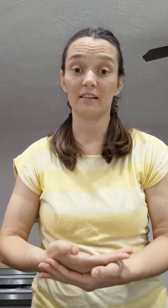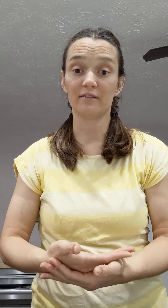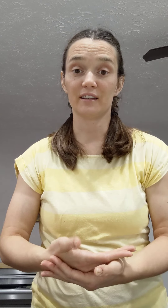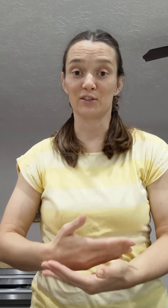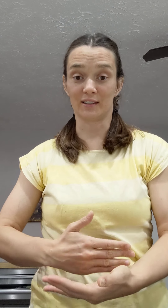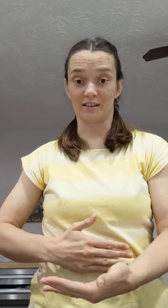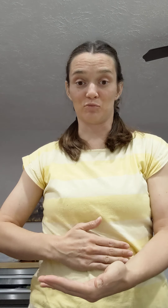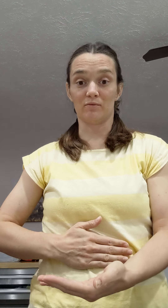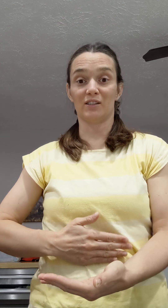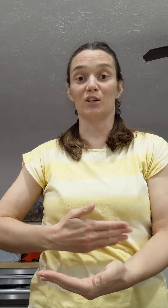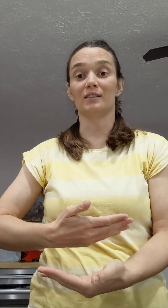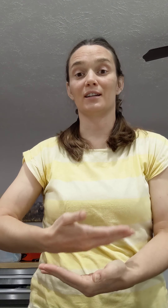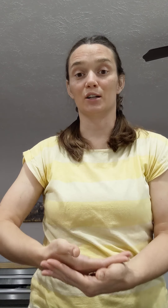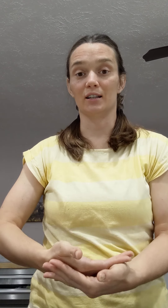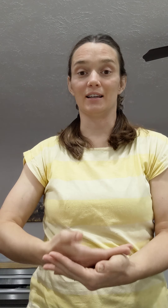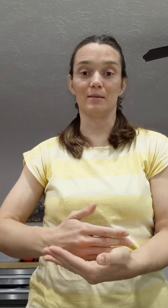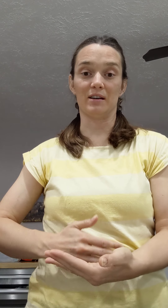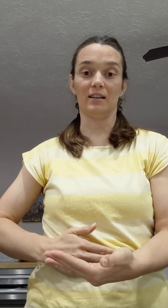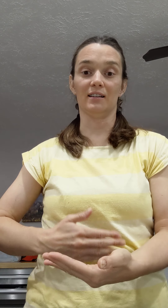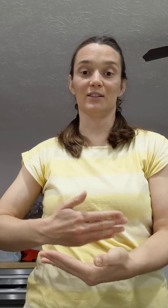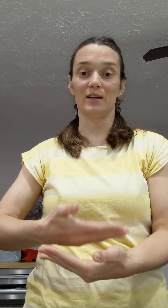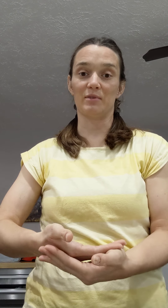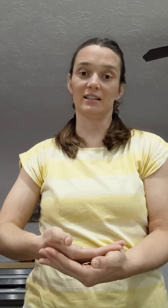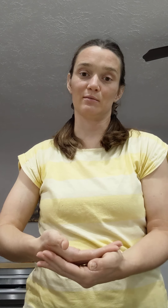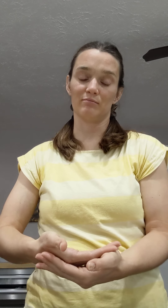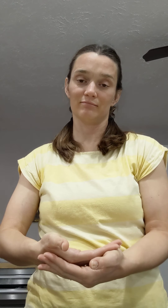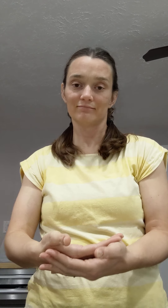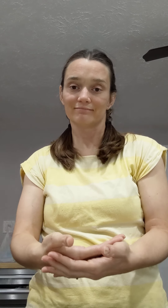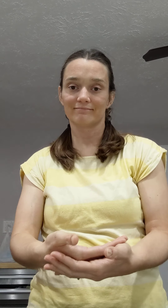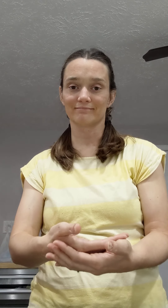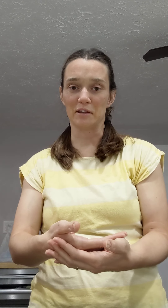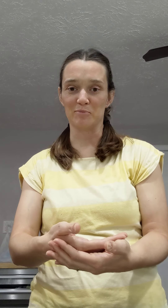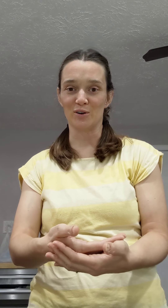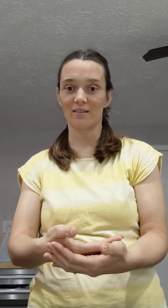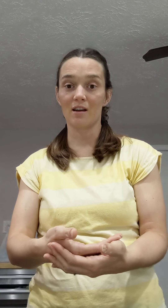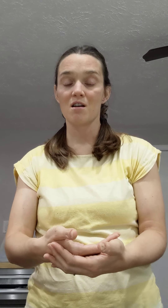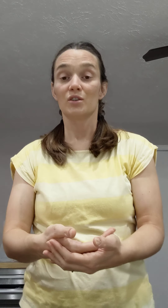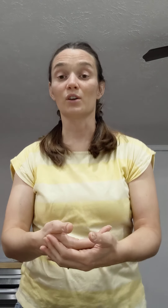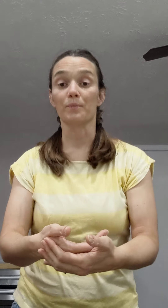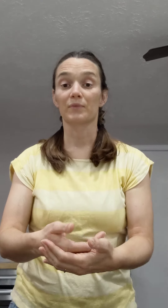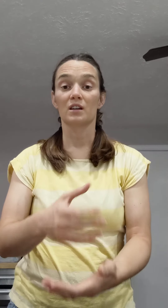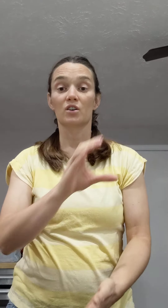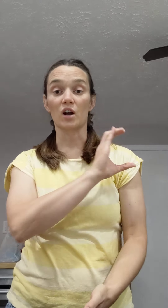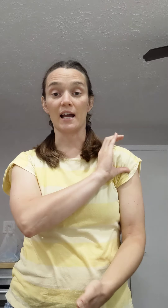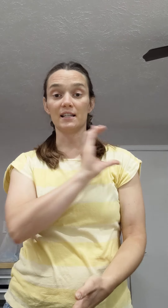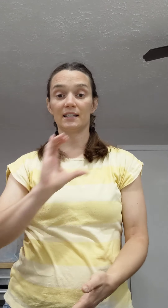It just kind of starts here at the belly. And so that makes it mean birth. So Christ,